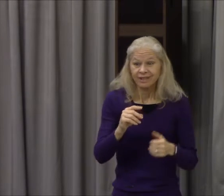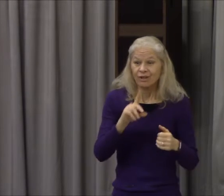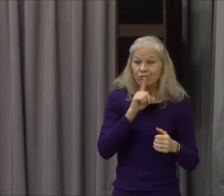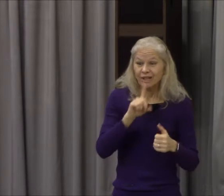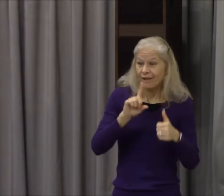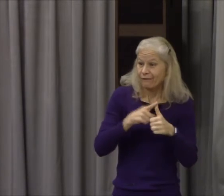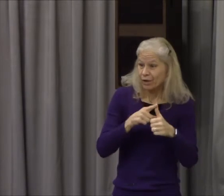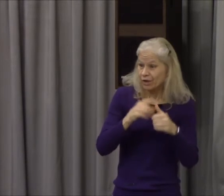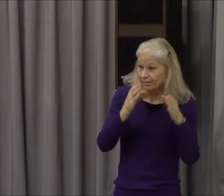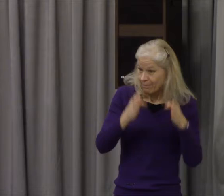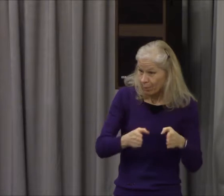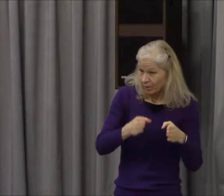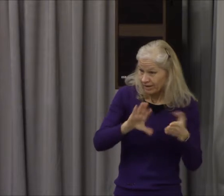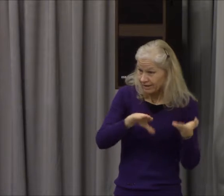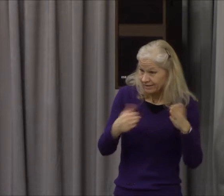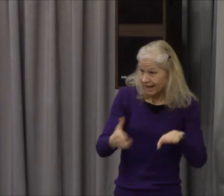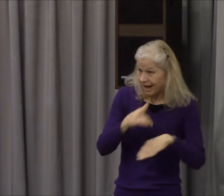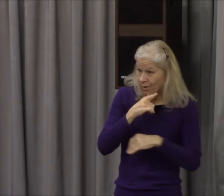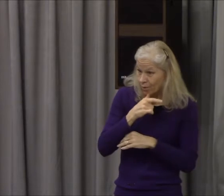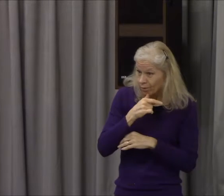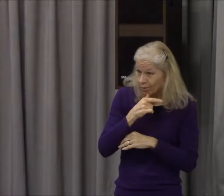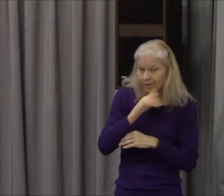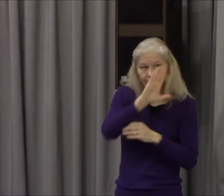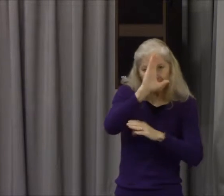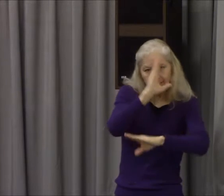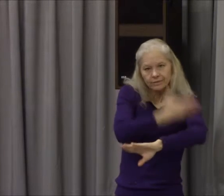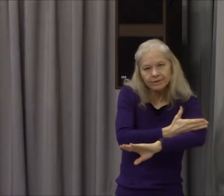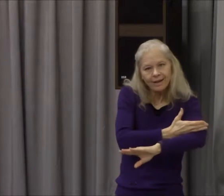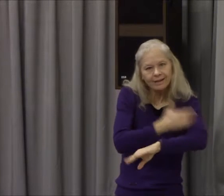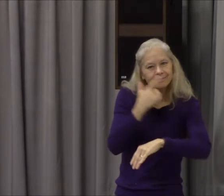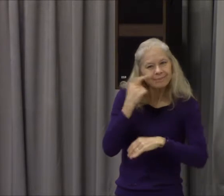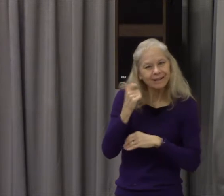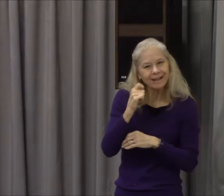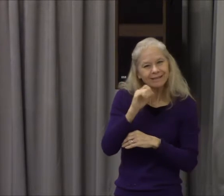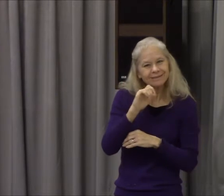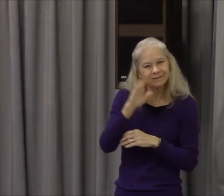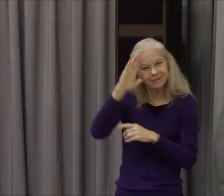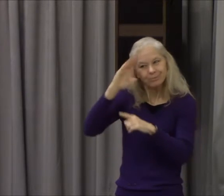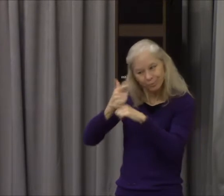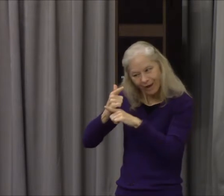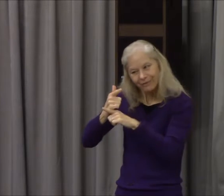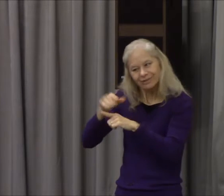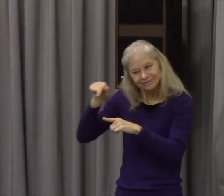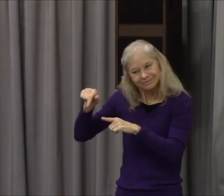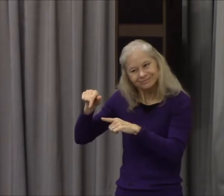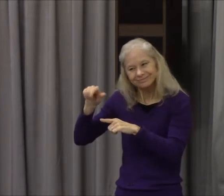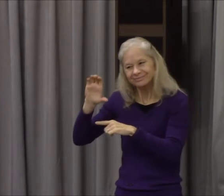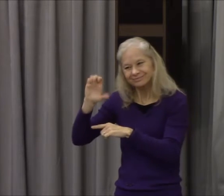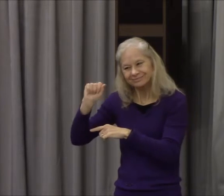and they would see death for the first time when Cain slew him and that came into the world because of sin